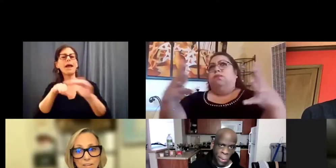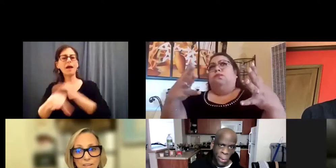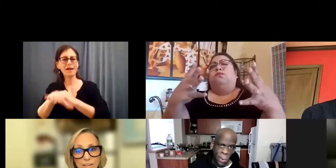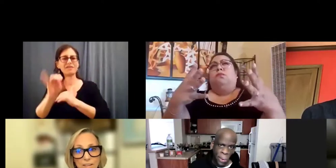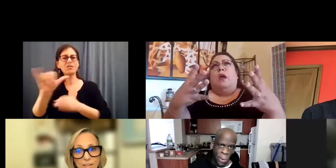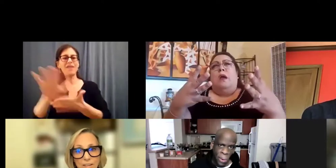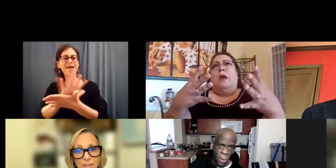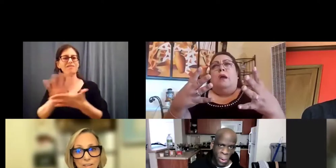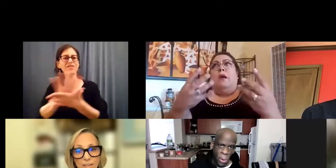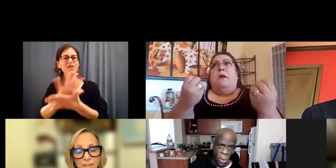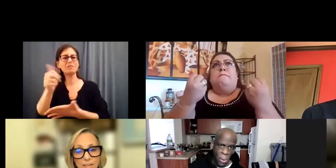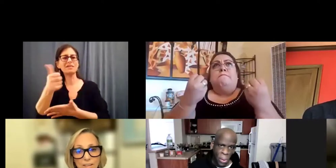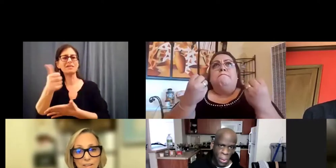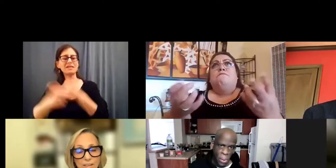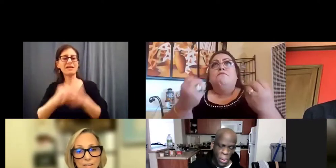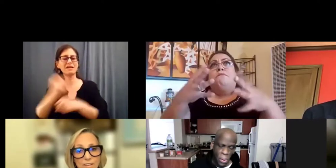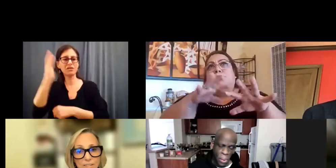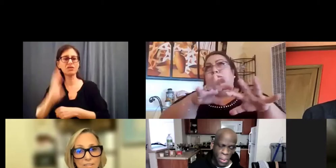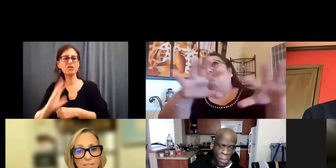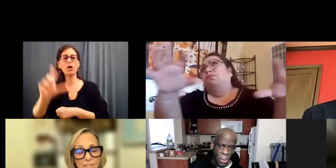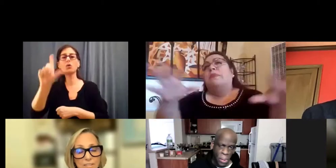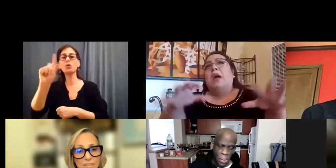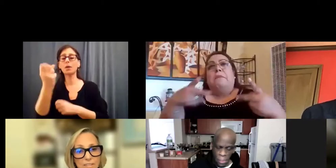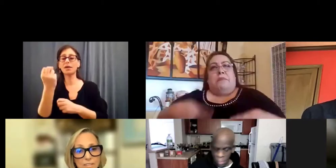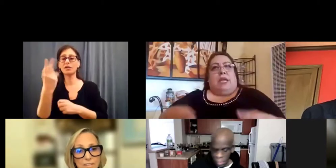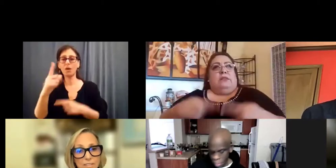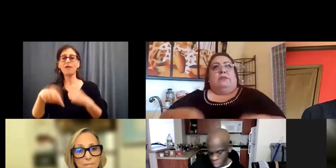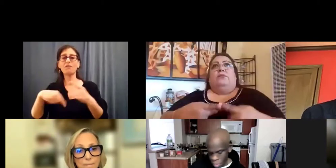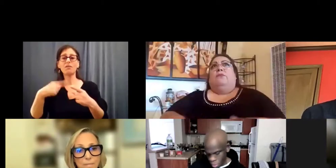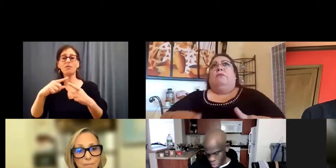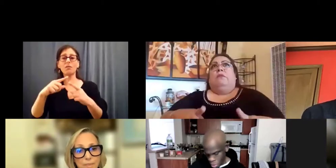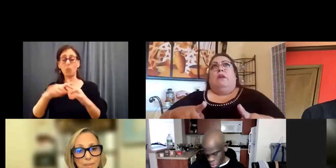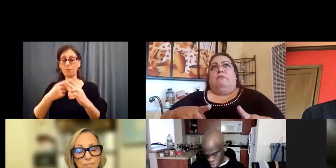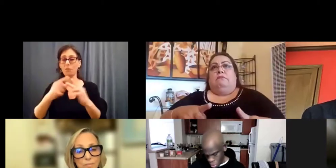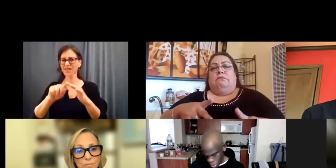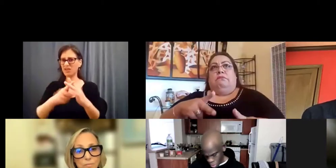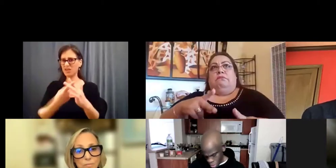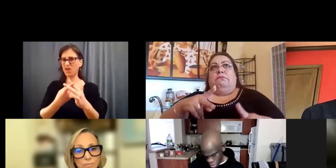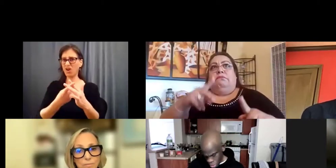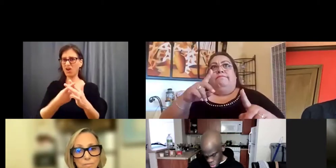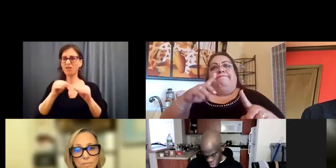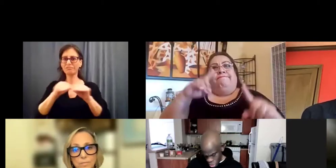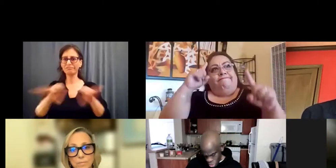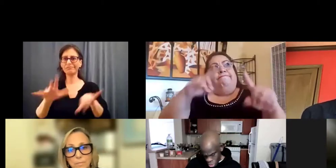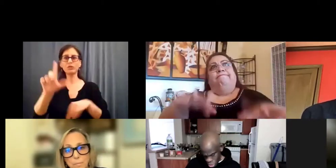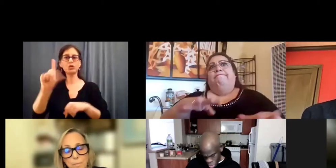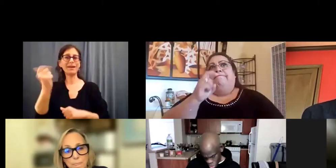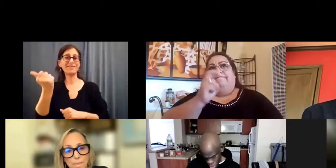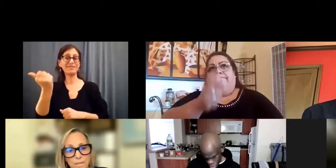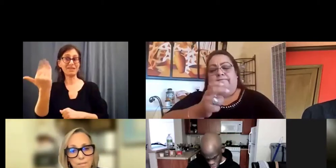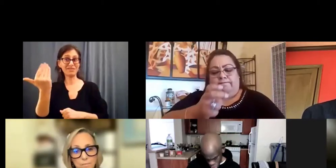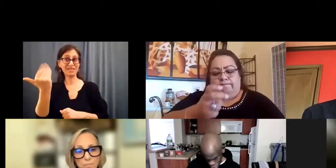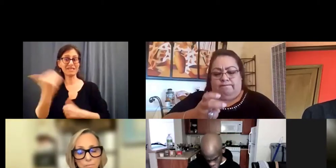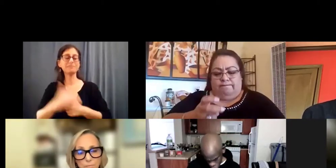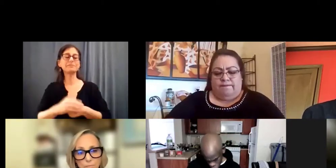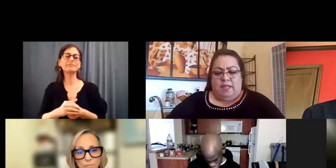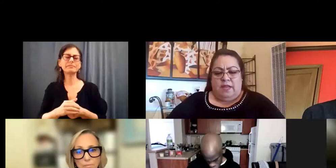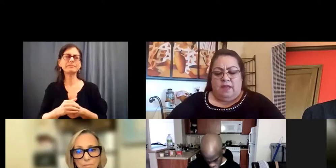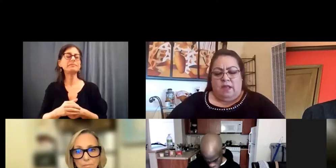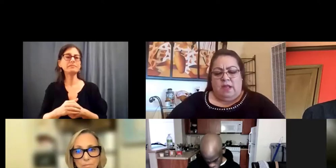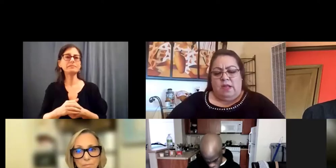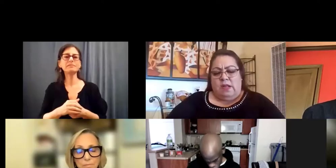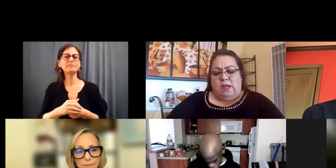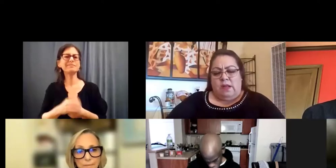was almost 10 years ago, 2012 was when we started, and it came out in 2015, and there was starting,